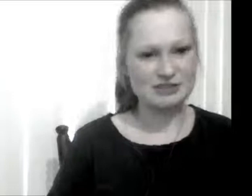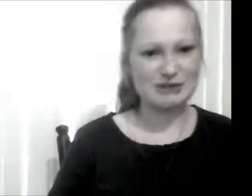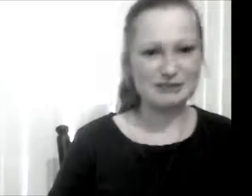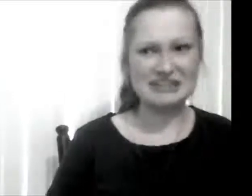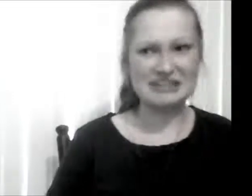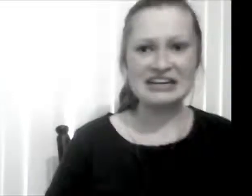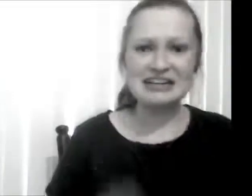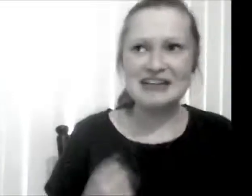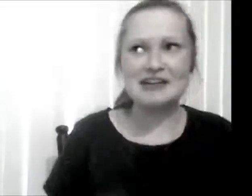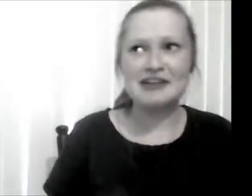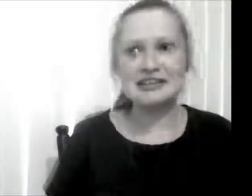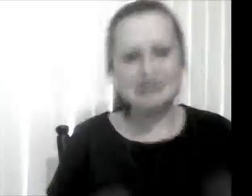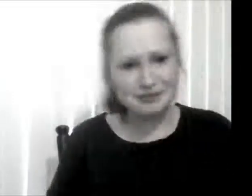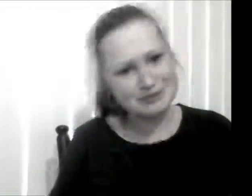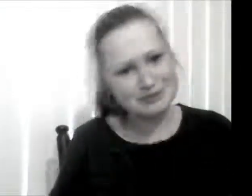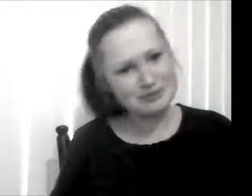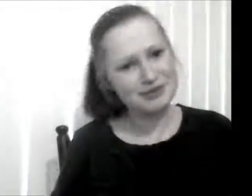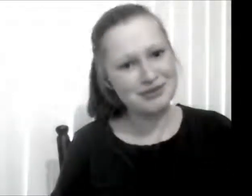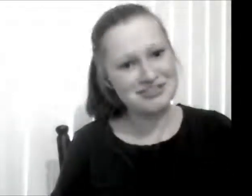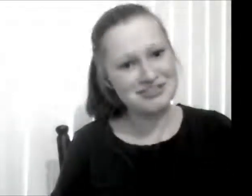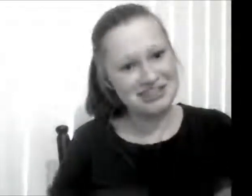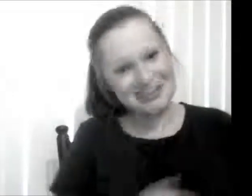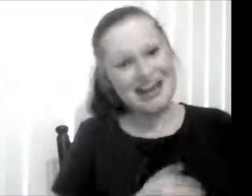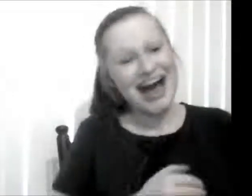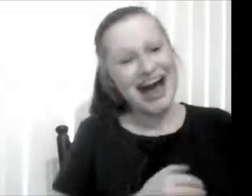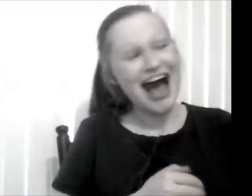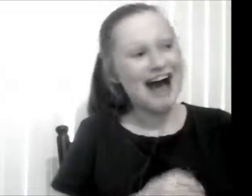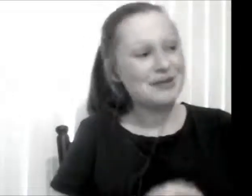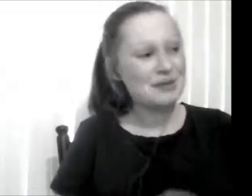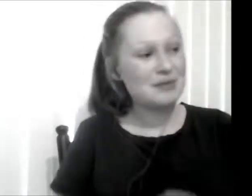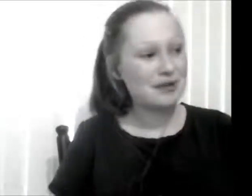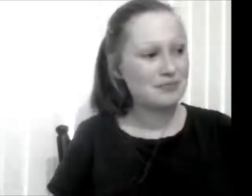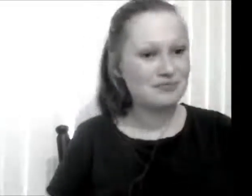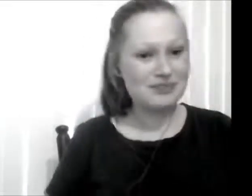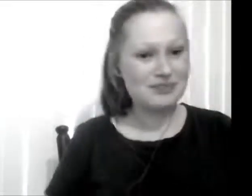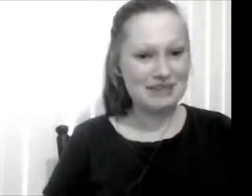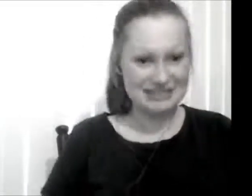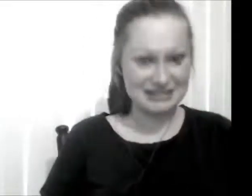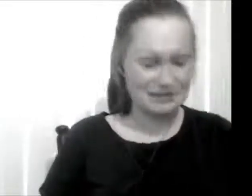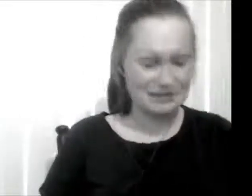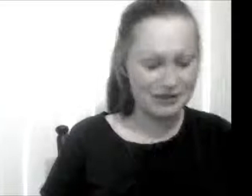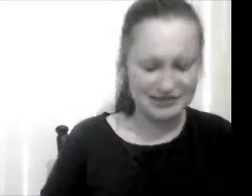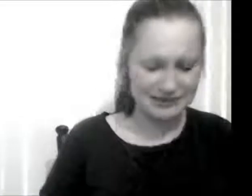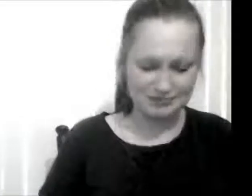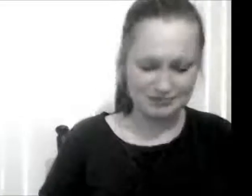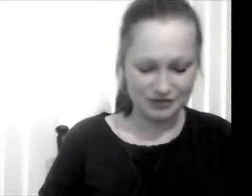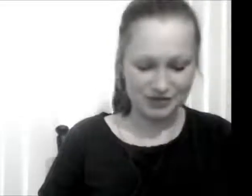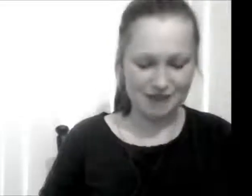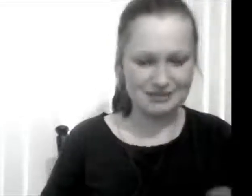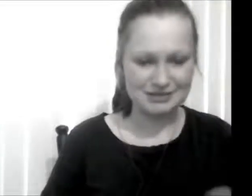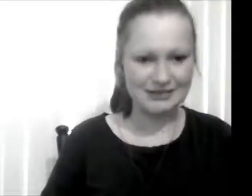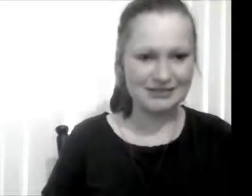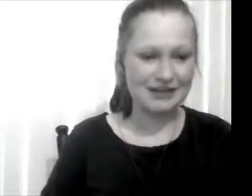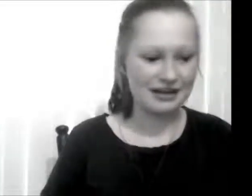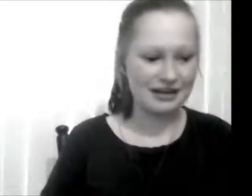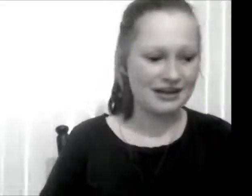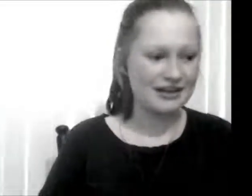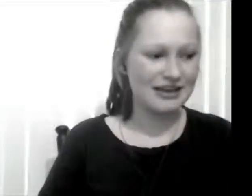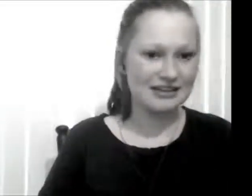just been down in the dumps pretty much. My mum and my sister they both said at different times but yeah they said